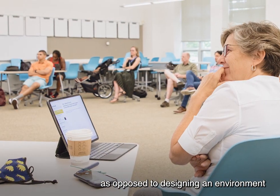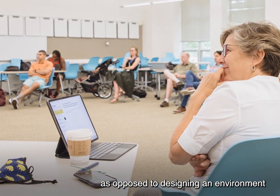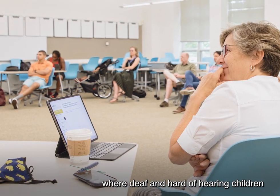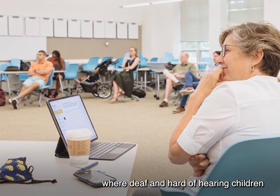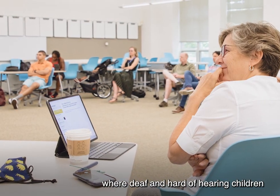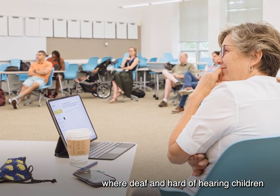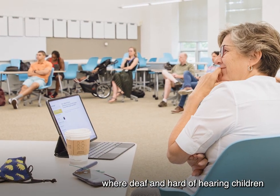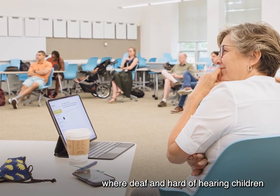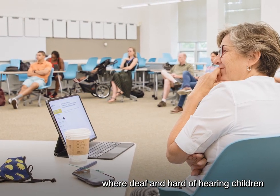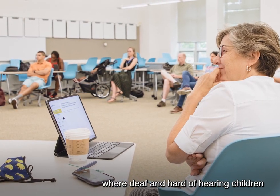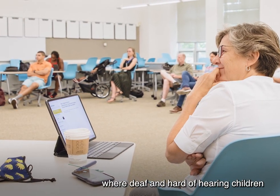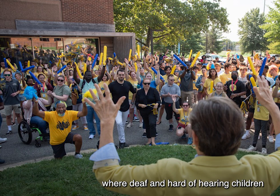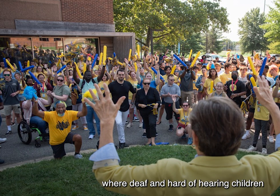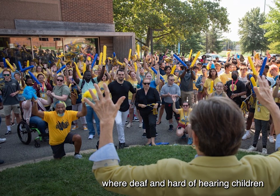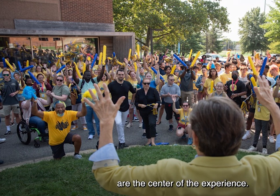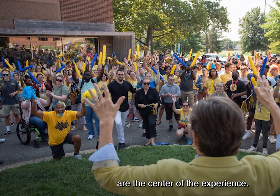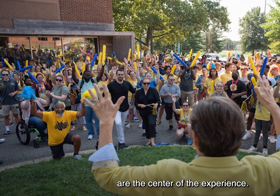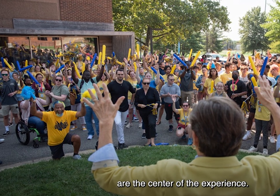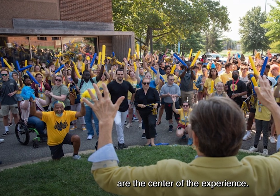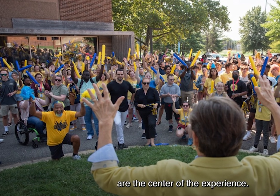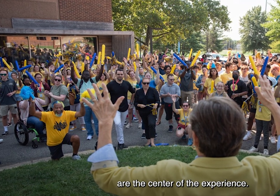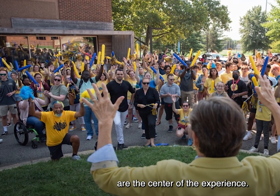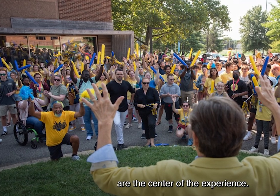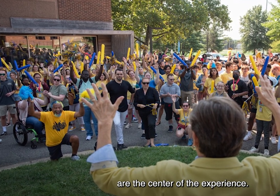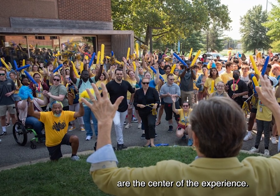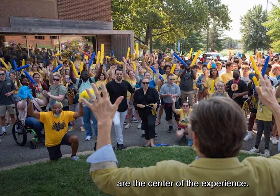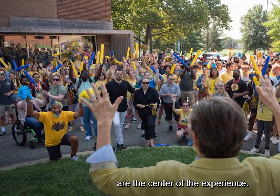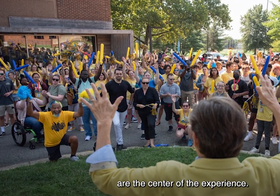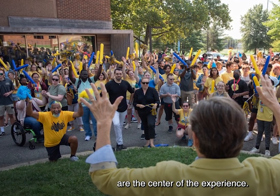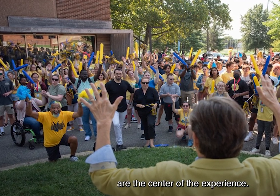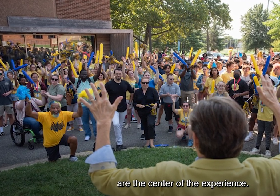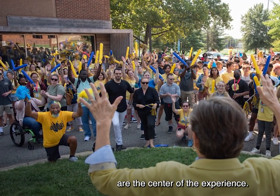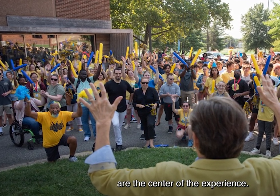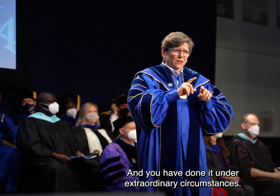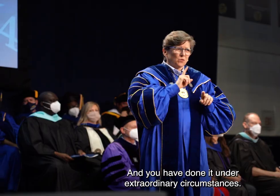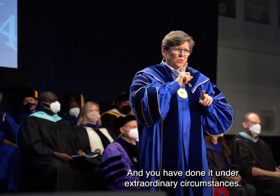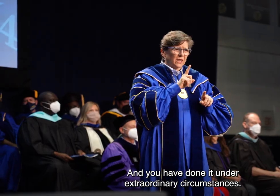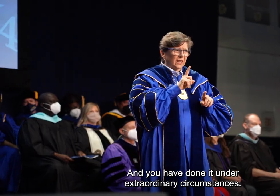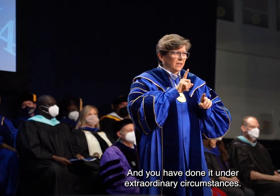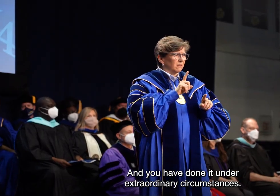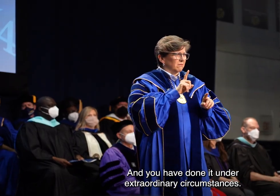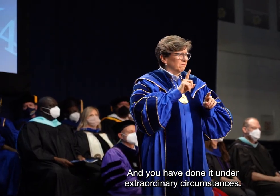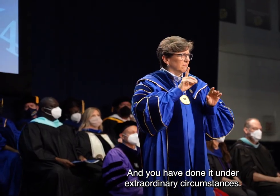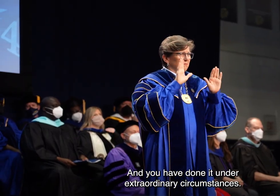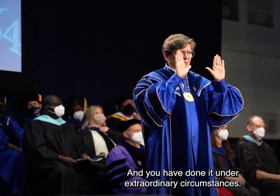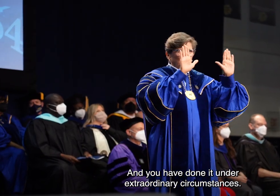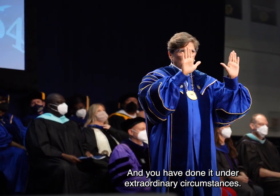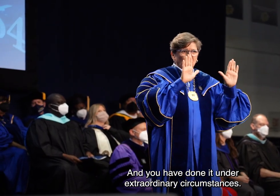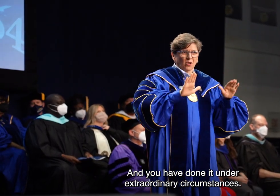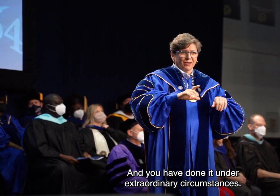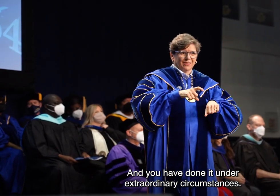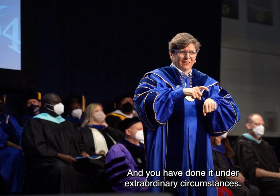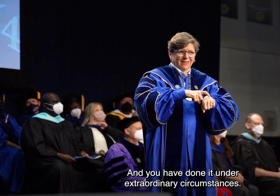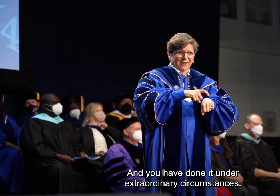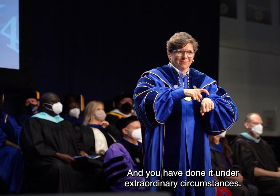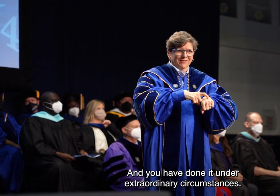where Deaf and Hard of Hearing children are the center of the experience. And you have done it under extraordinary